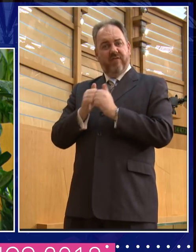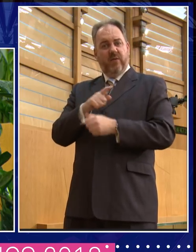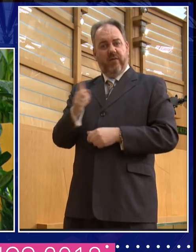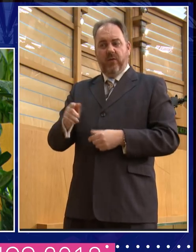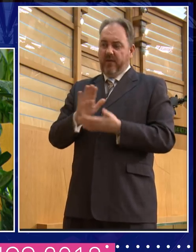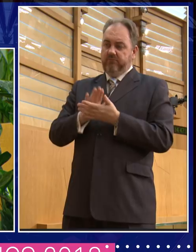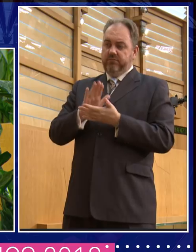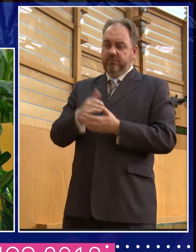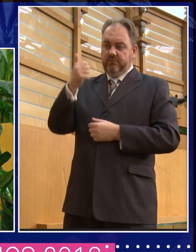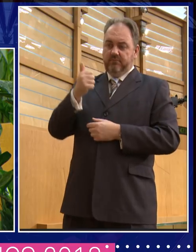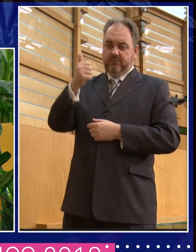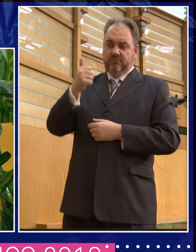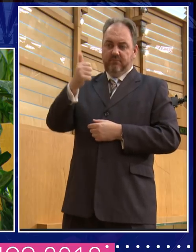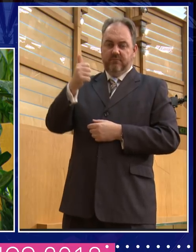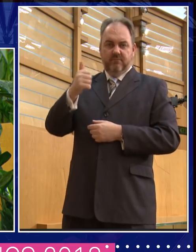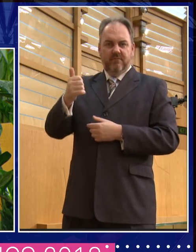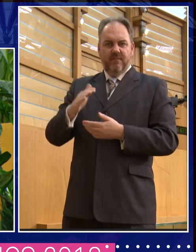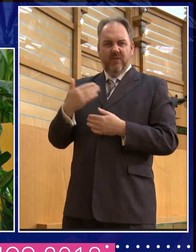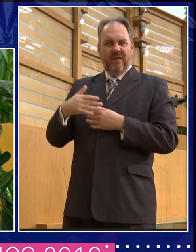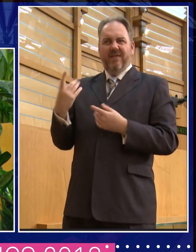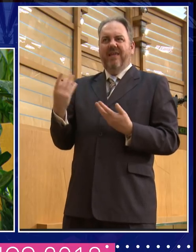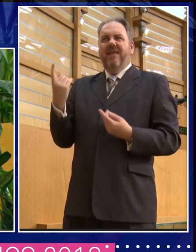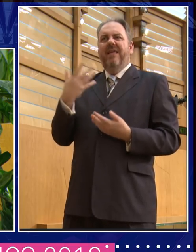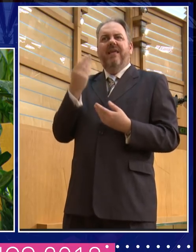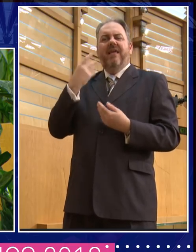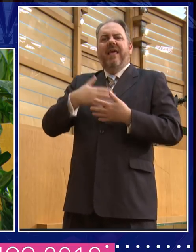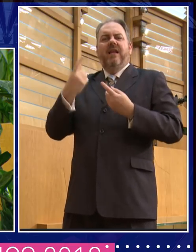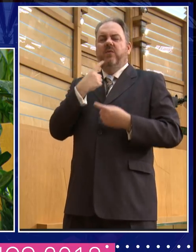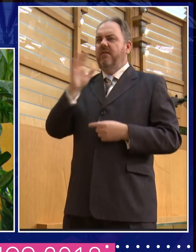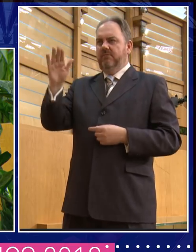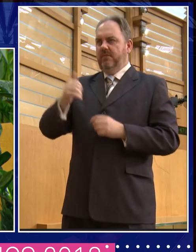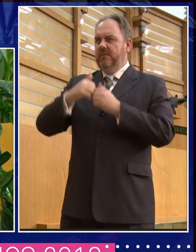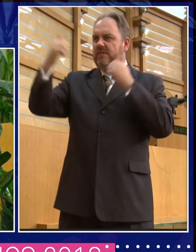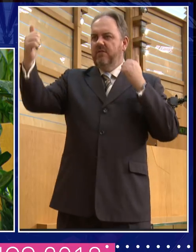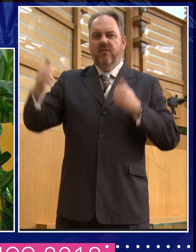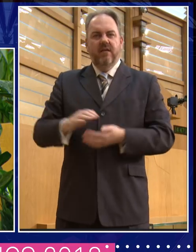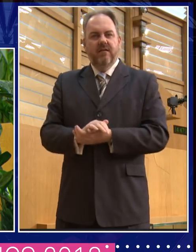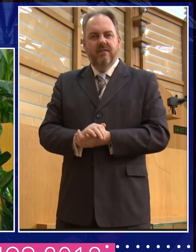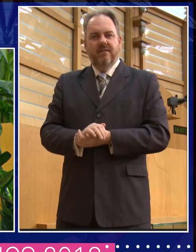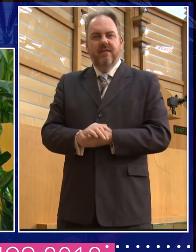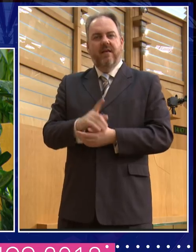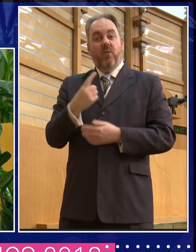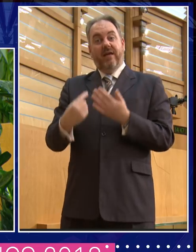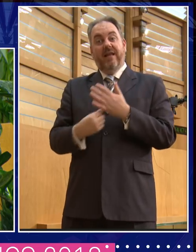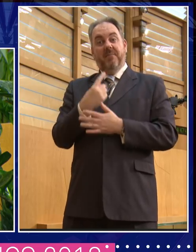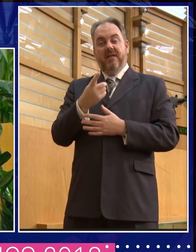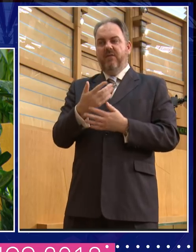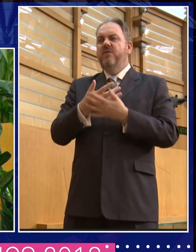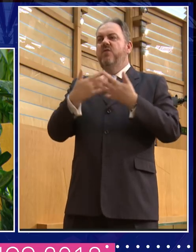um, and there is a kind of degree of self-righteousness which can come on both sides. And